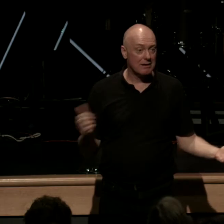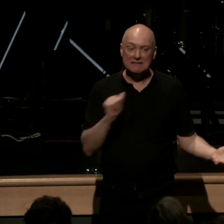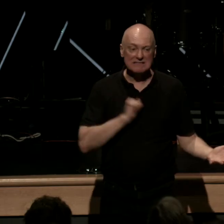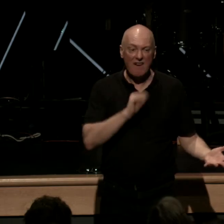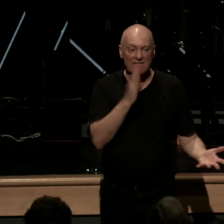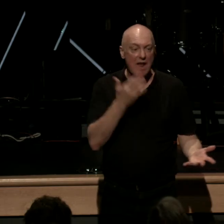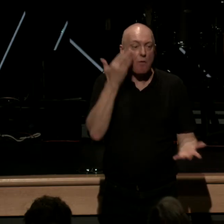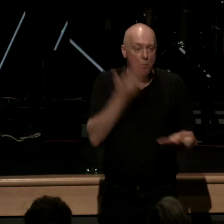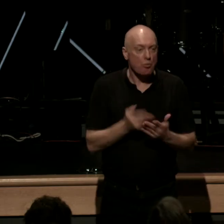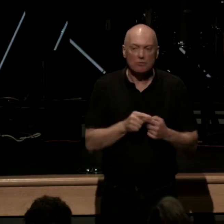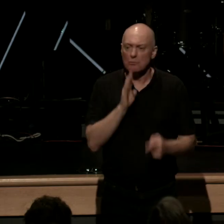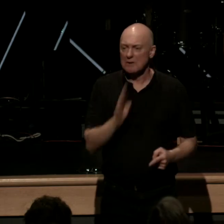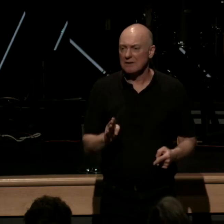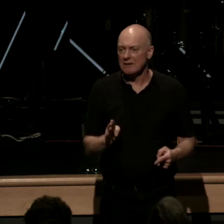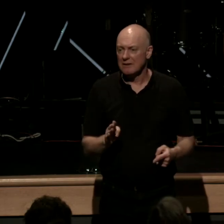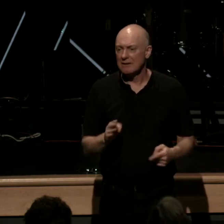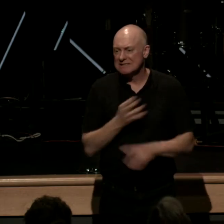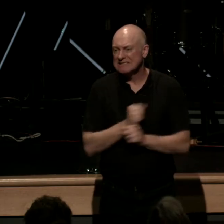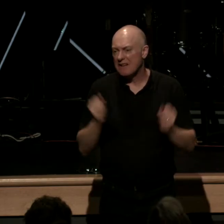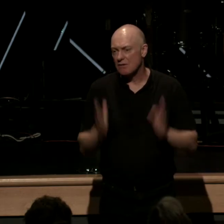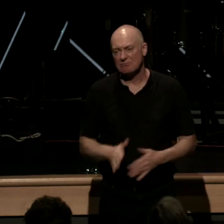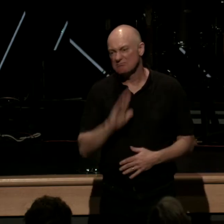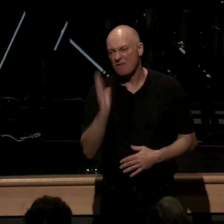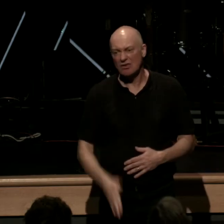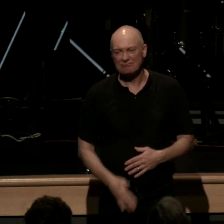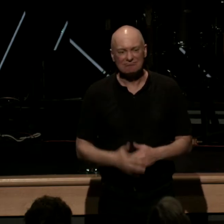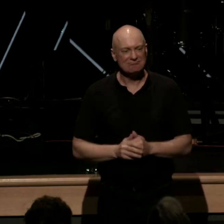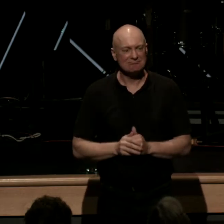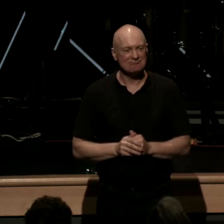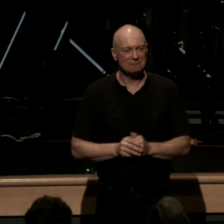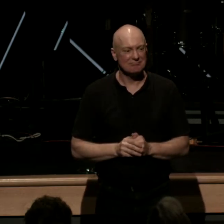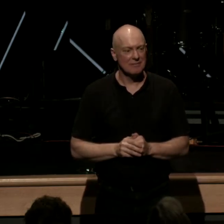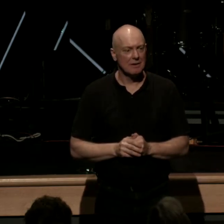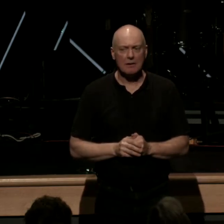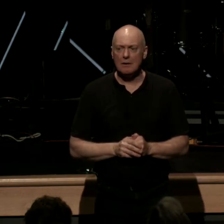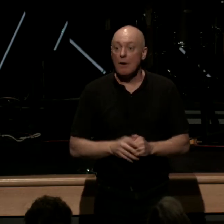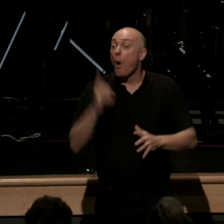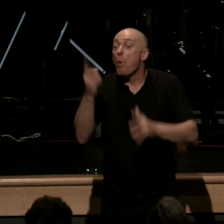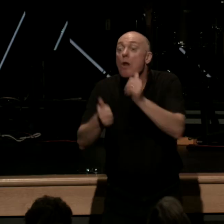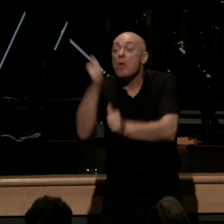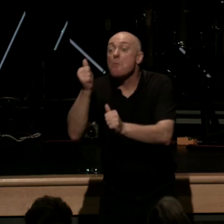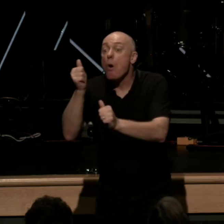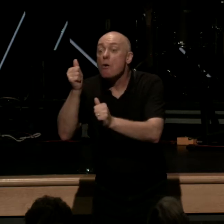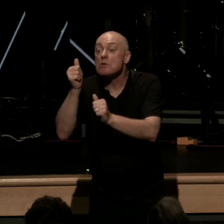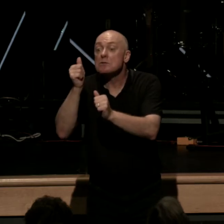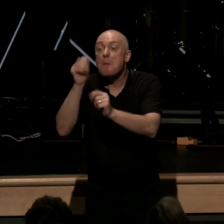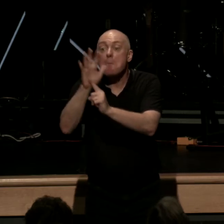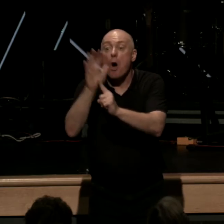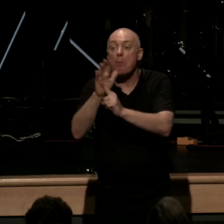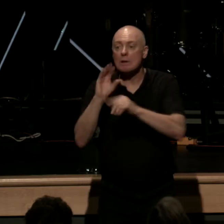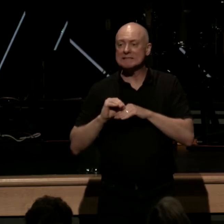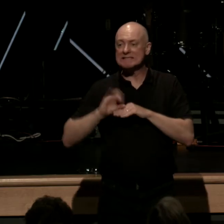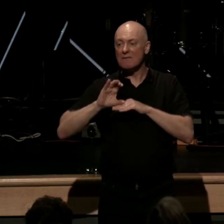prove to be a savior you know you think one of the most popular self esteem phrases in our world right now